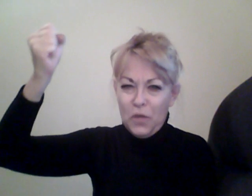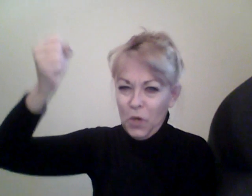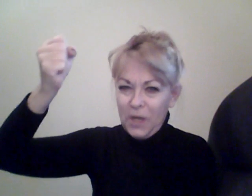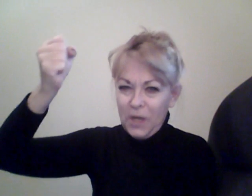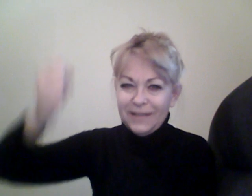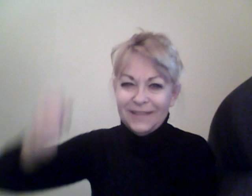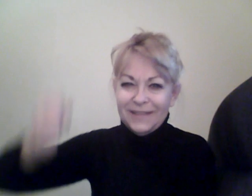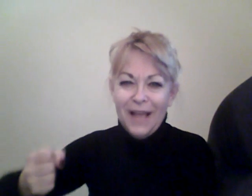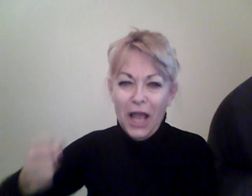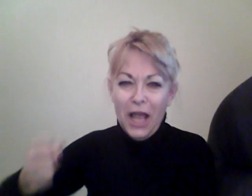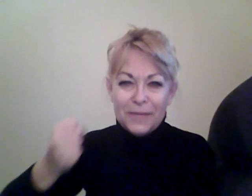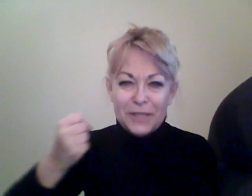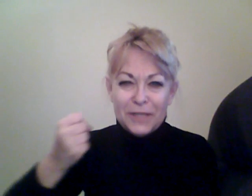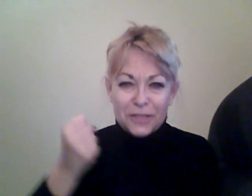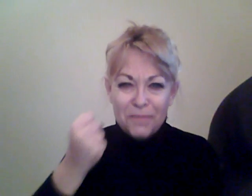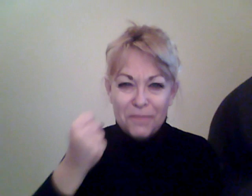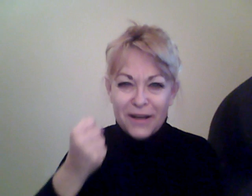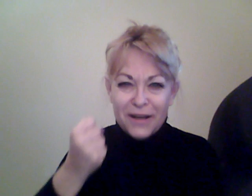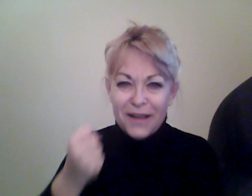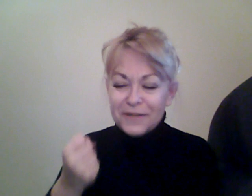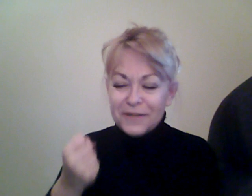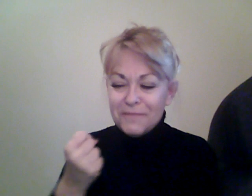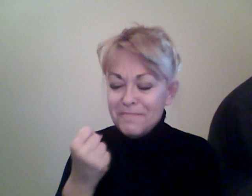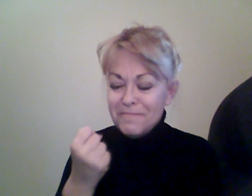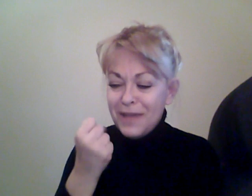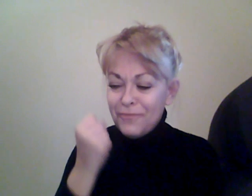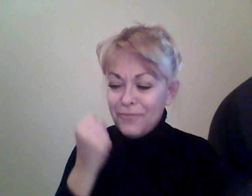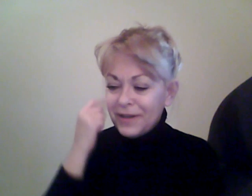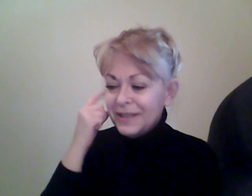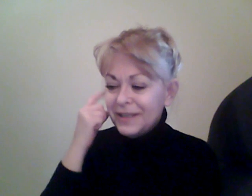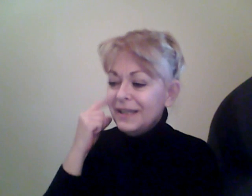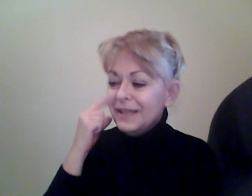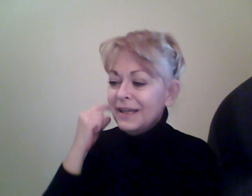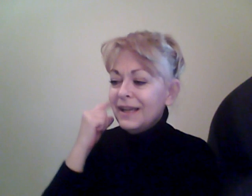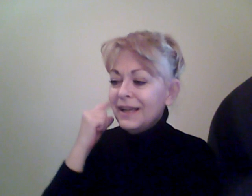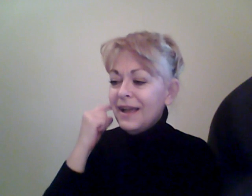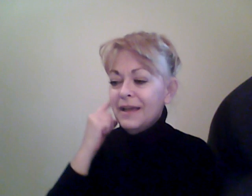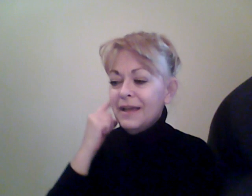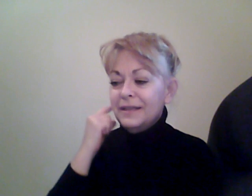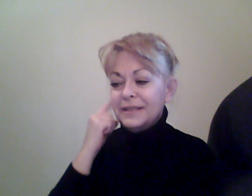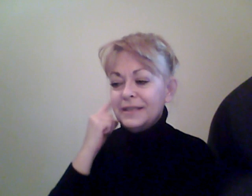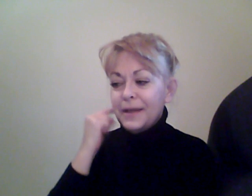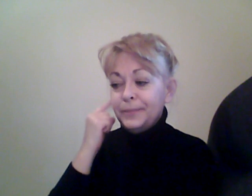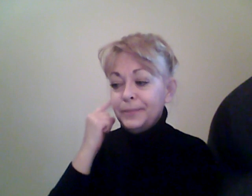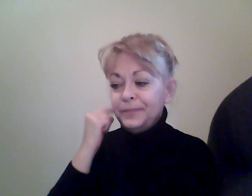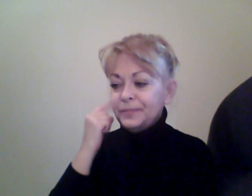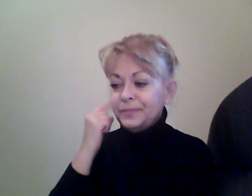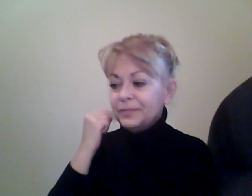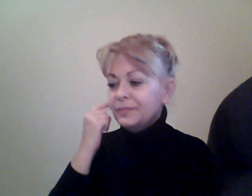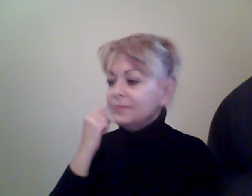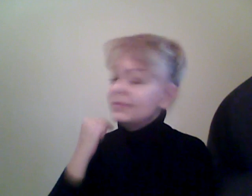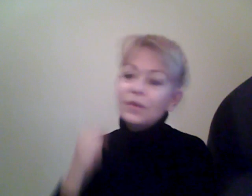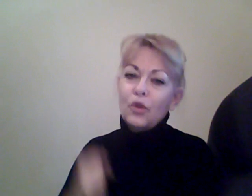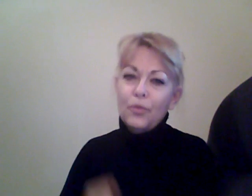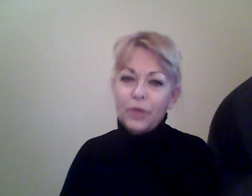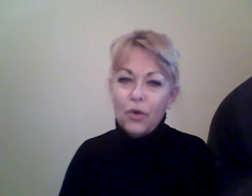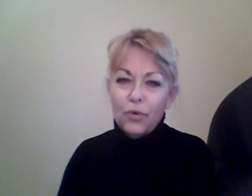it work. I'm going to be smart enough to make it work. And, um, lo and behold,